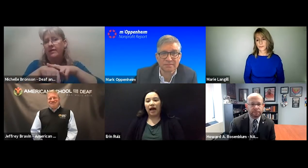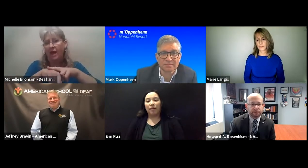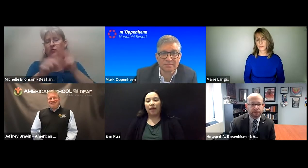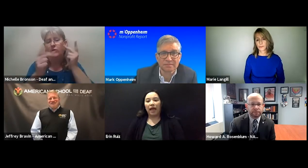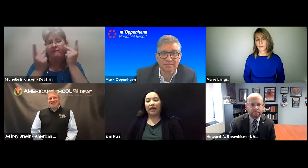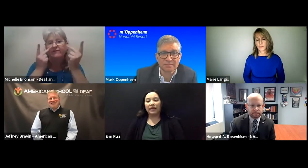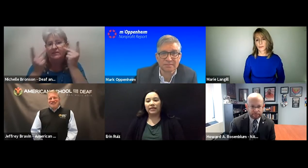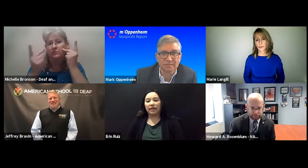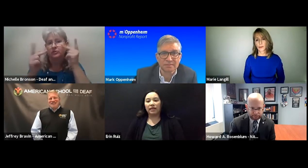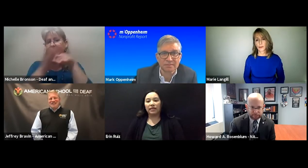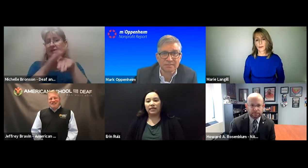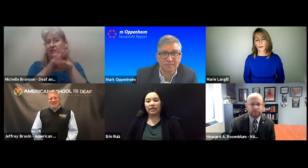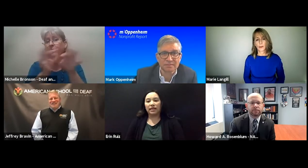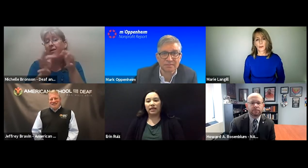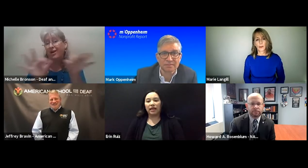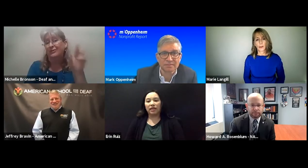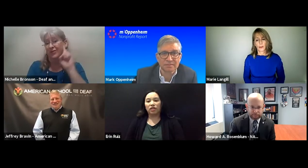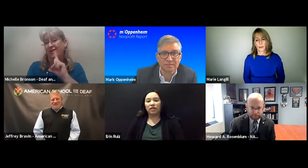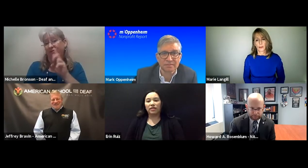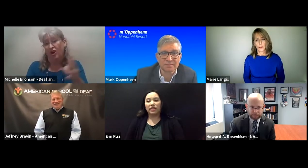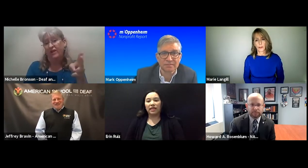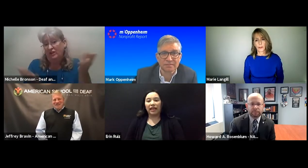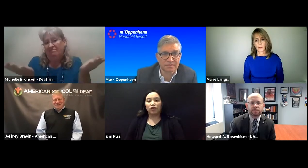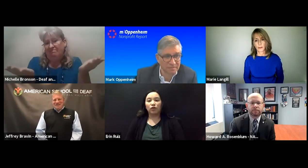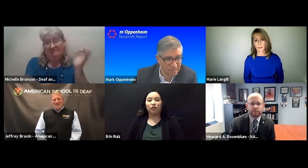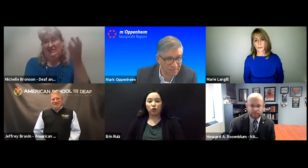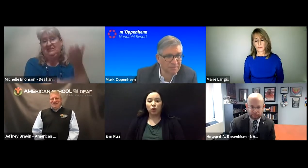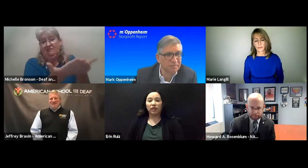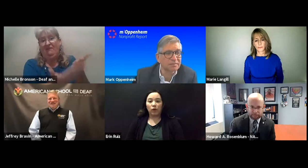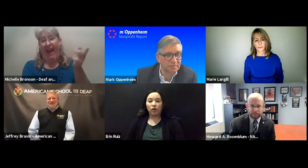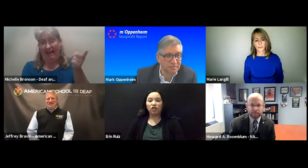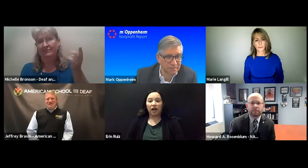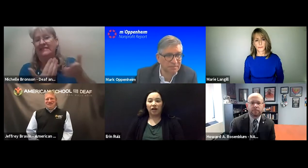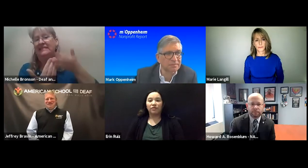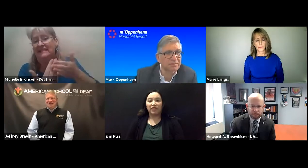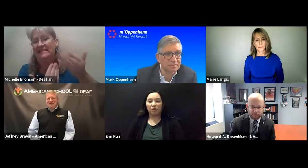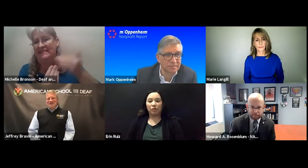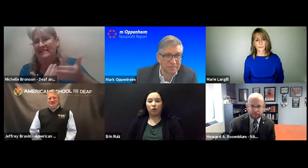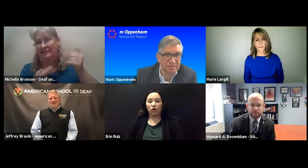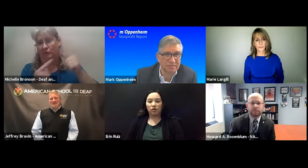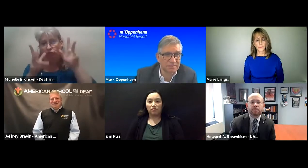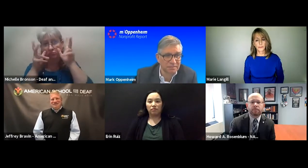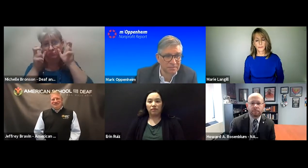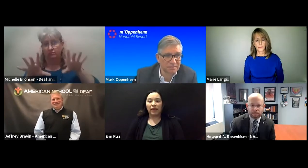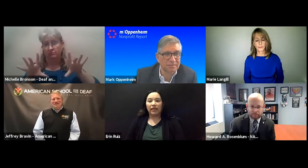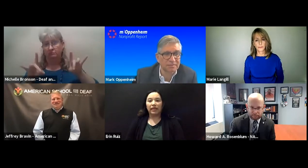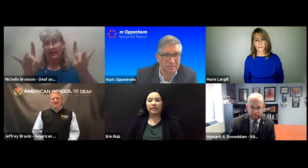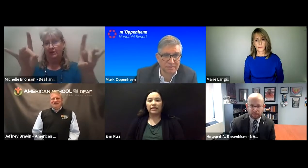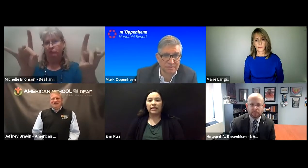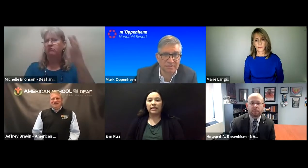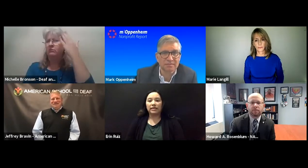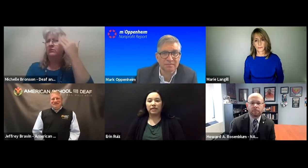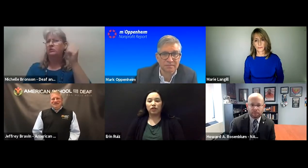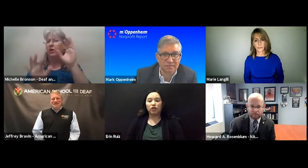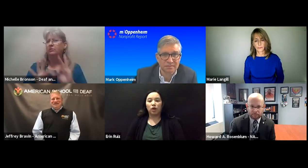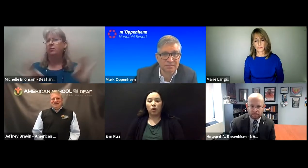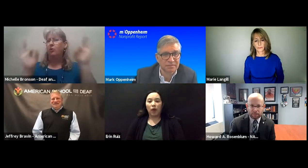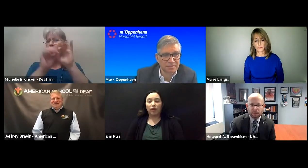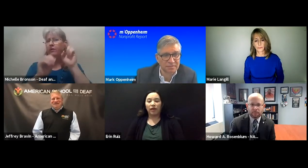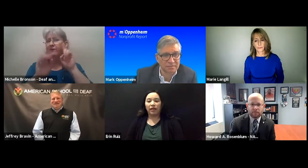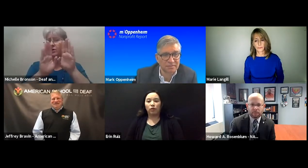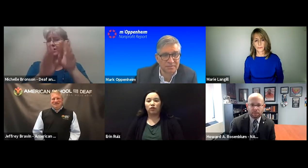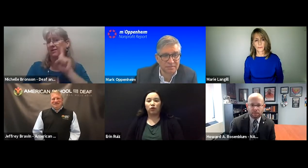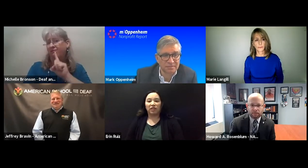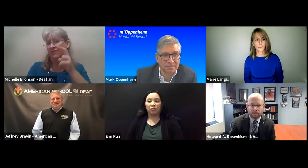um, ASL is the natural, is the natural visual language of deaf people. It is easier to